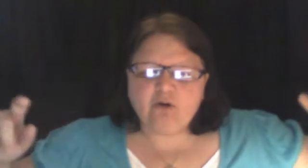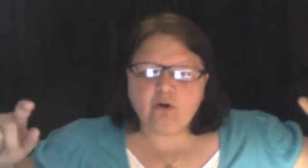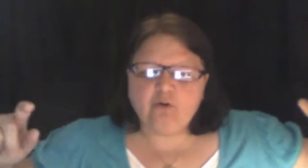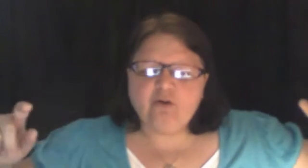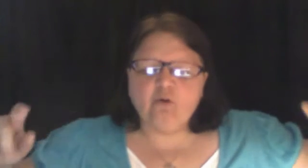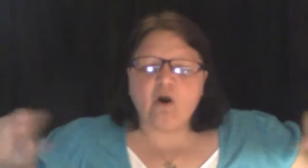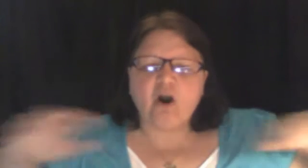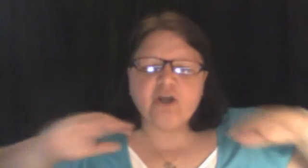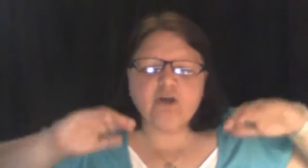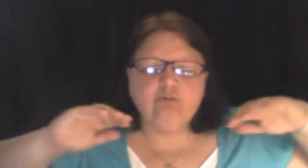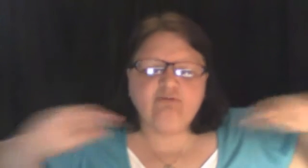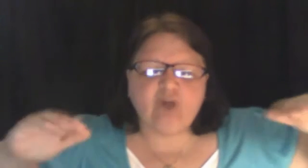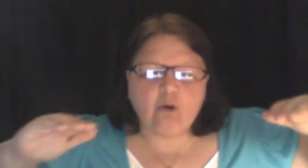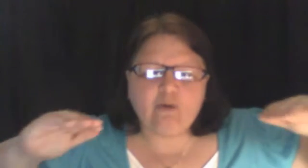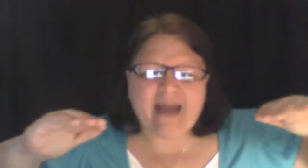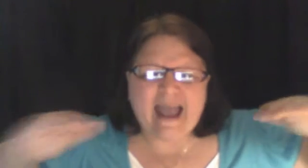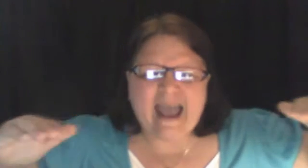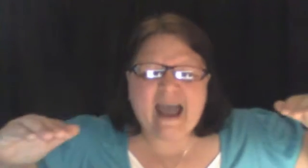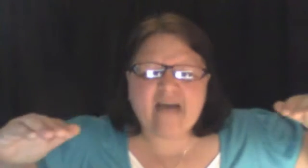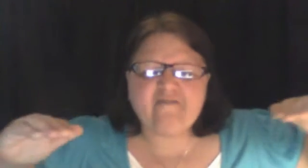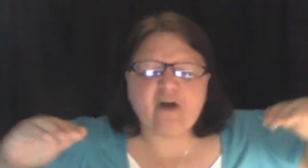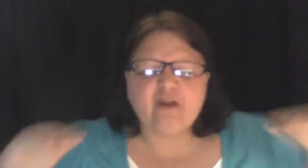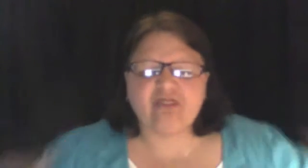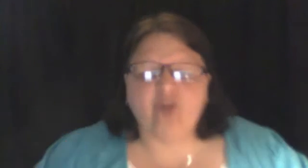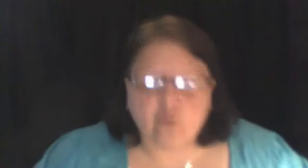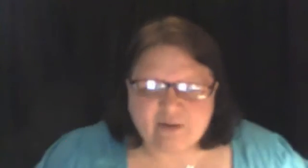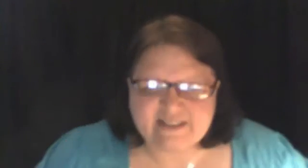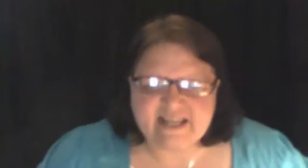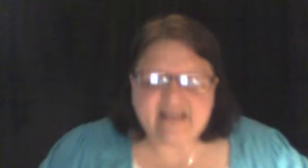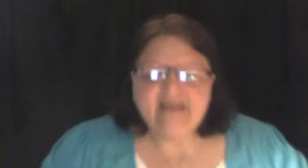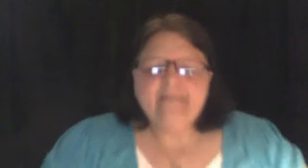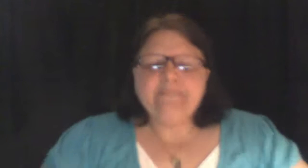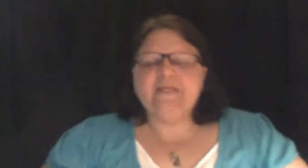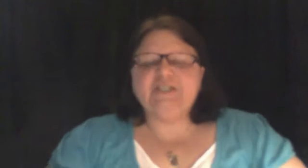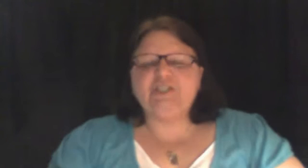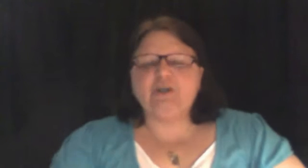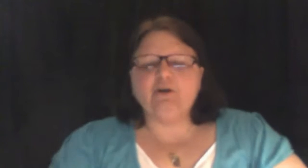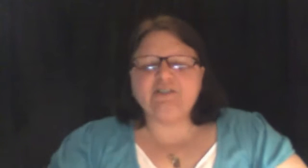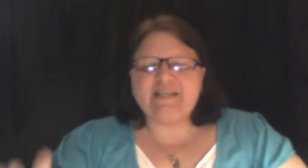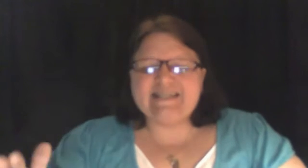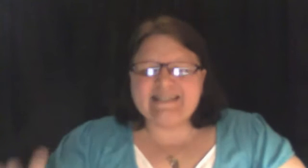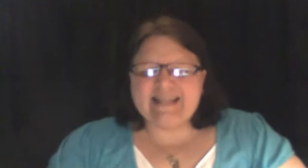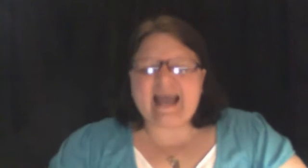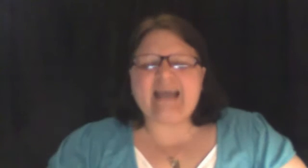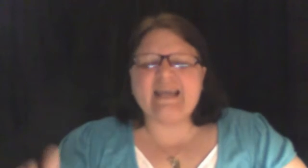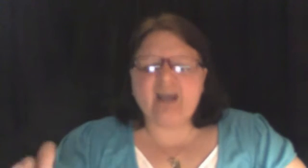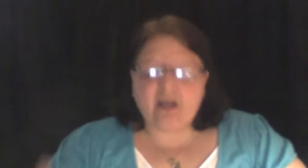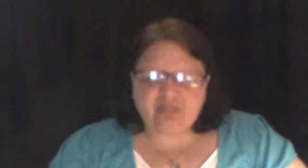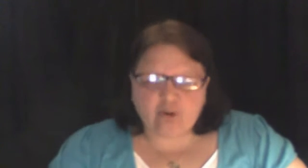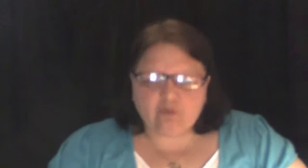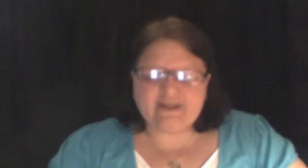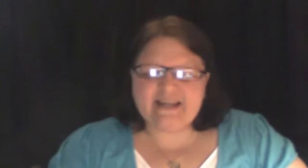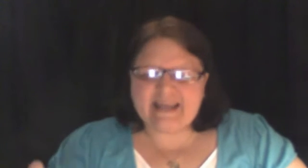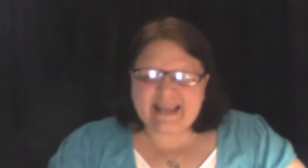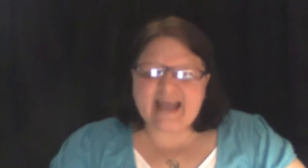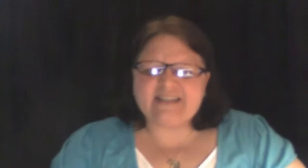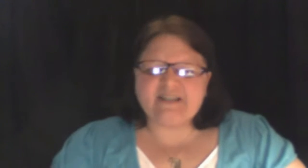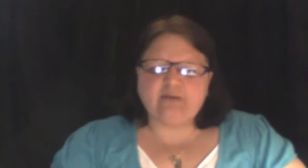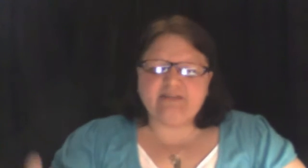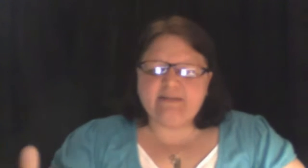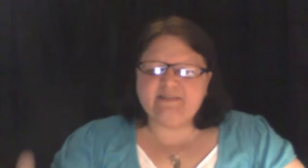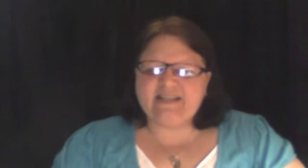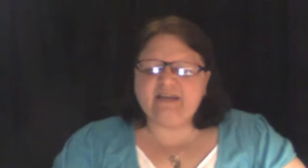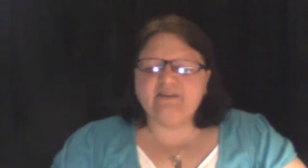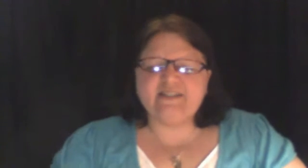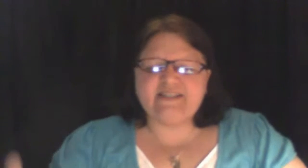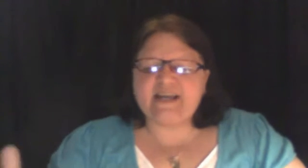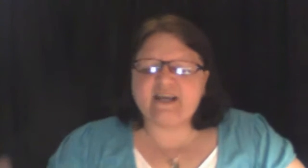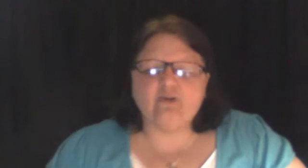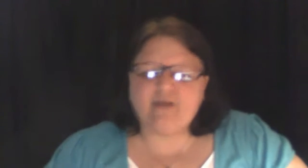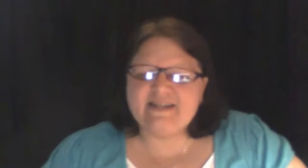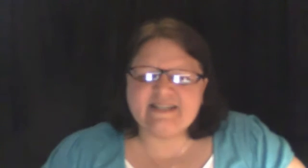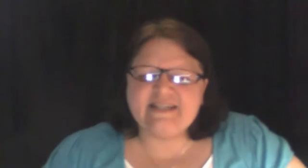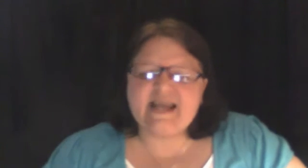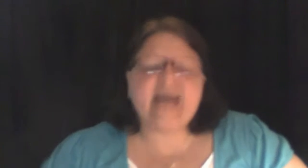know who you are, you don't have authority. The church is lacking authority to cast out demons, heal the sick and raise the dead.